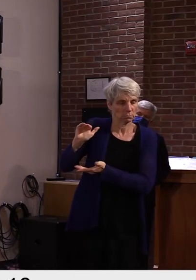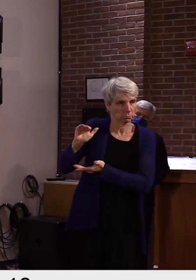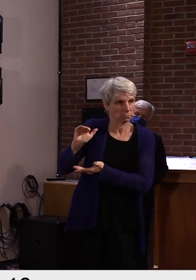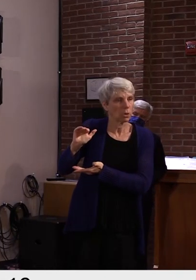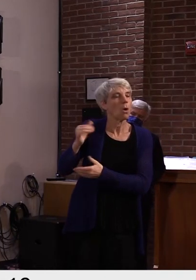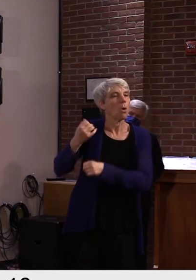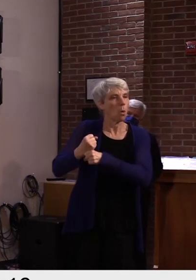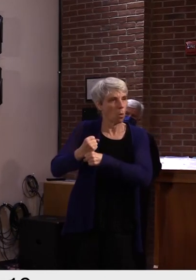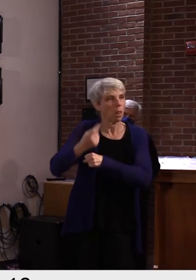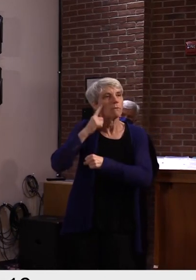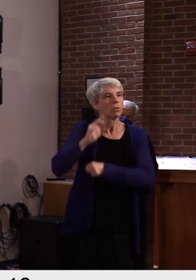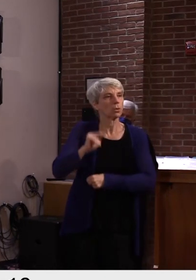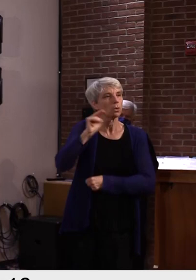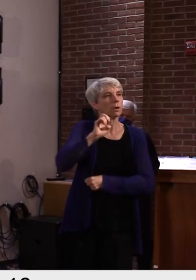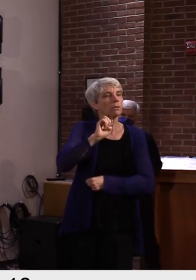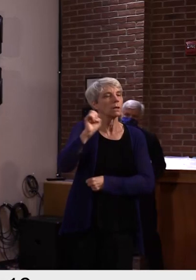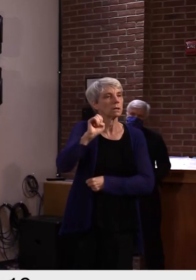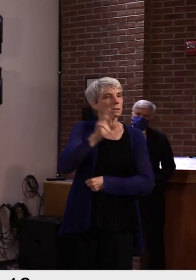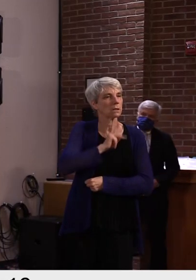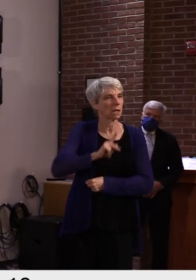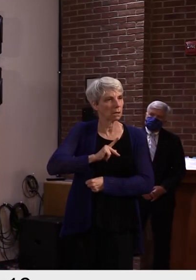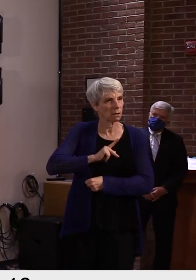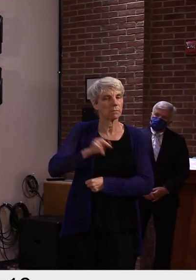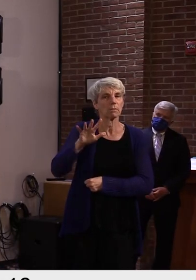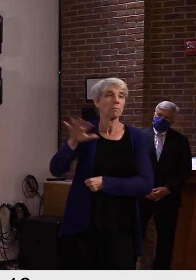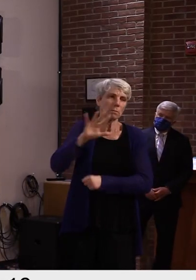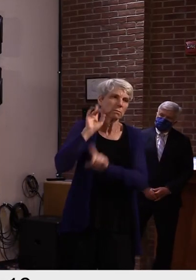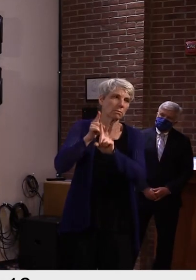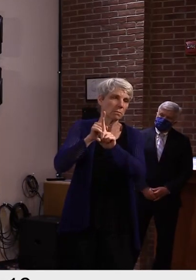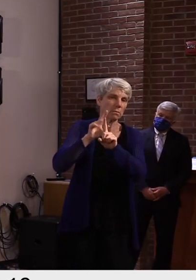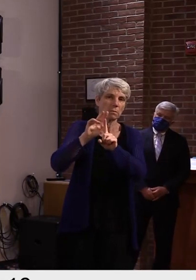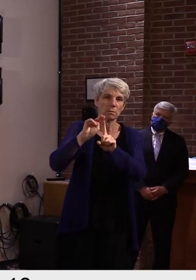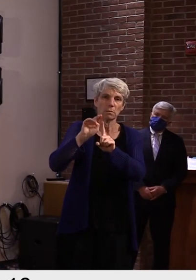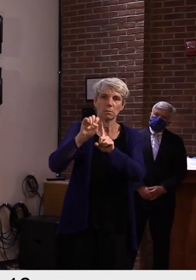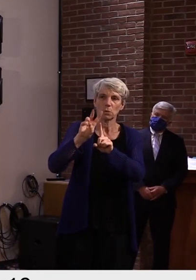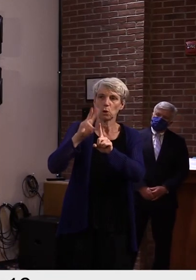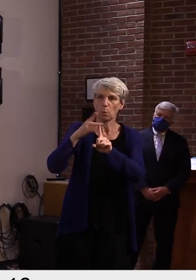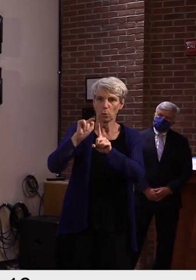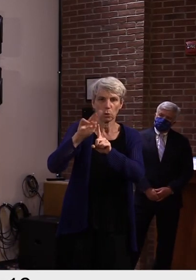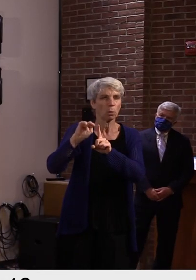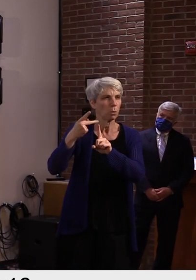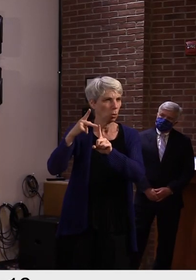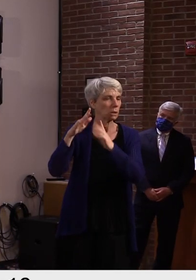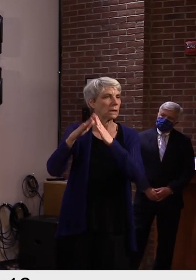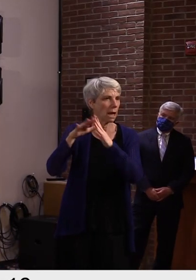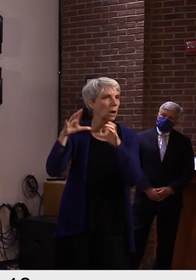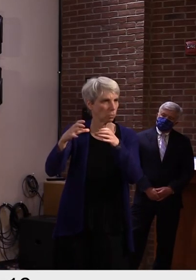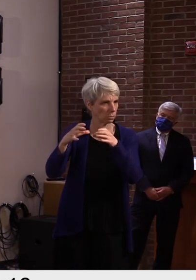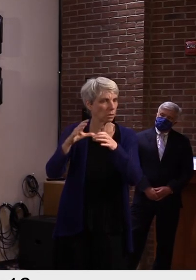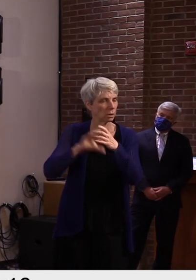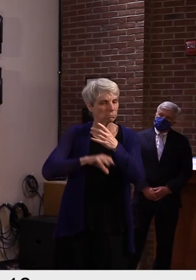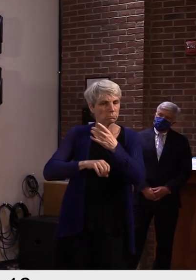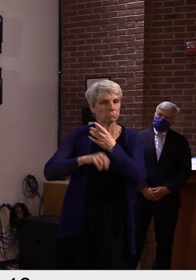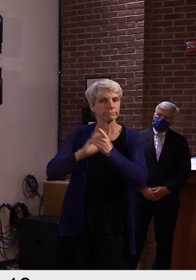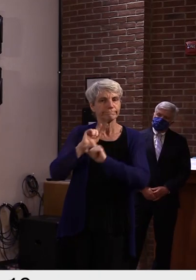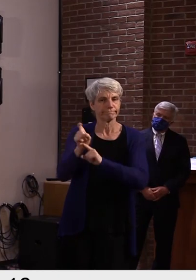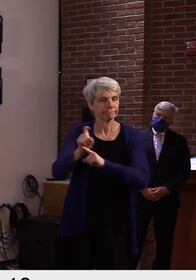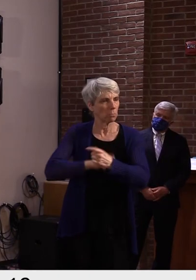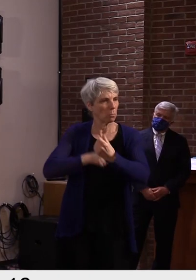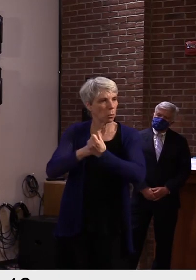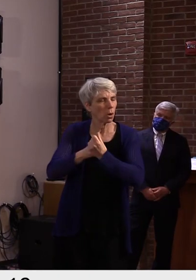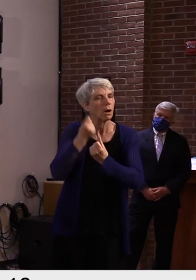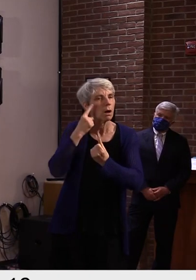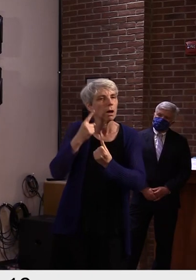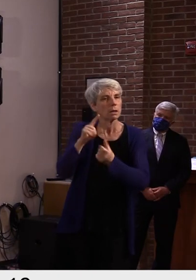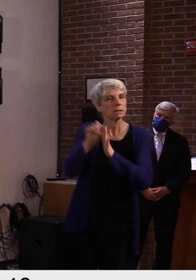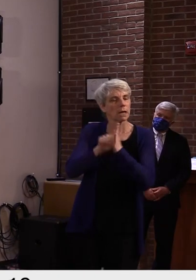in the Northeast Kingdom and in Newport specifically. But I think we'd rather work with them and figure out what's the best use